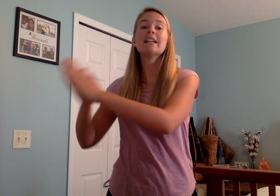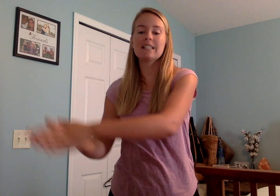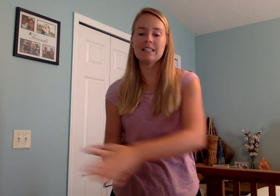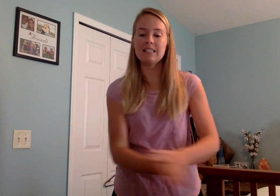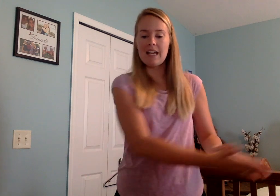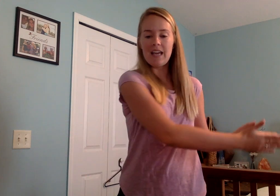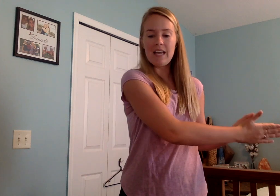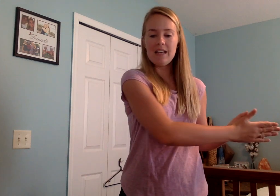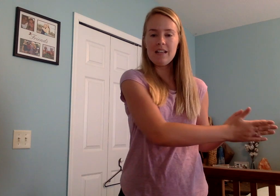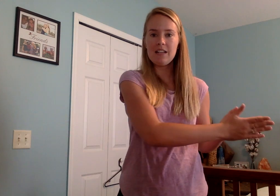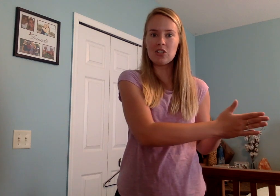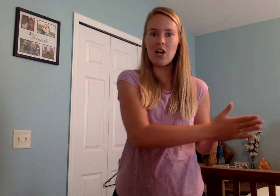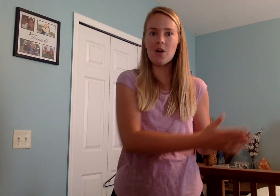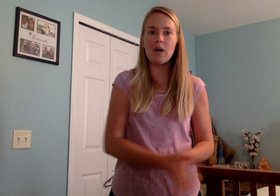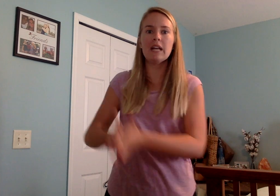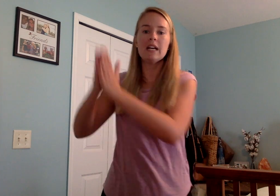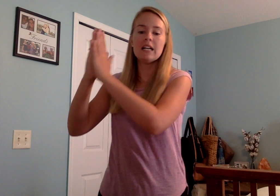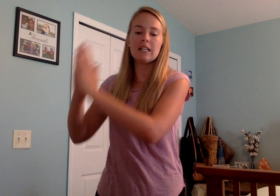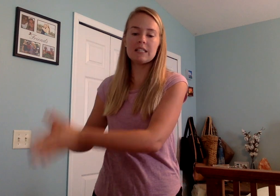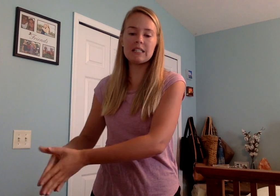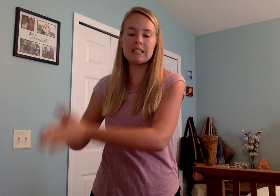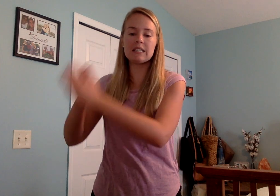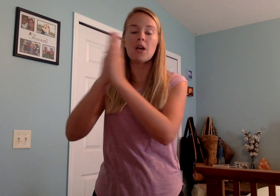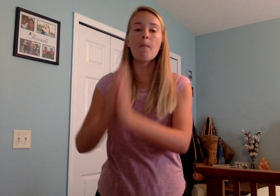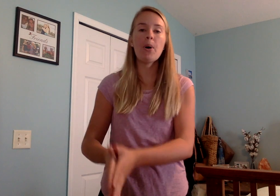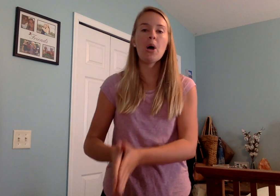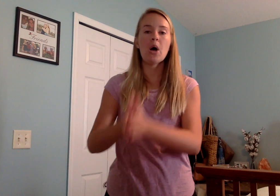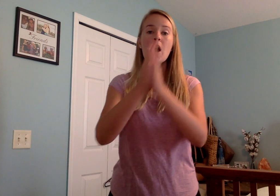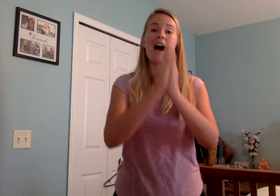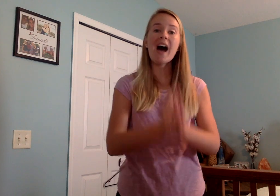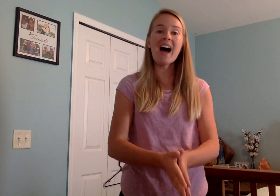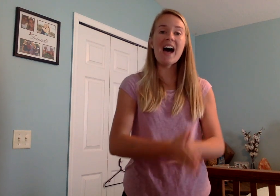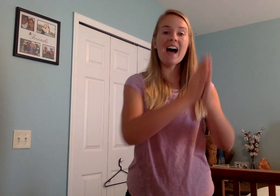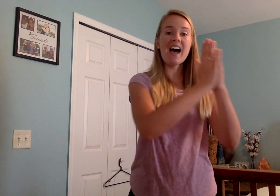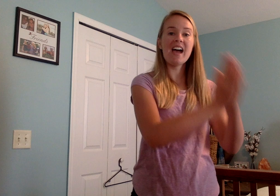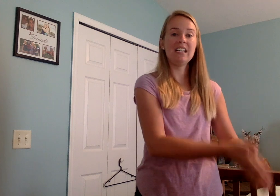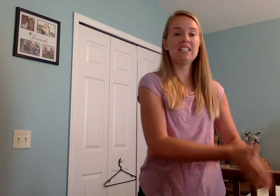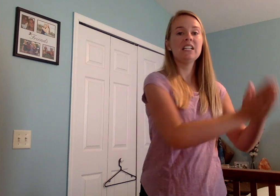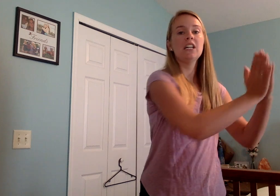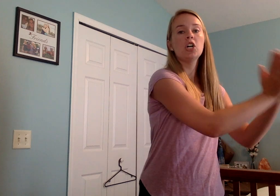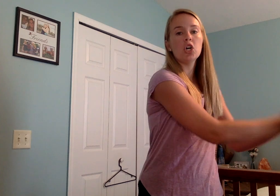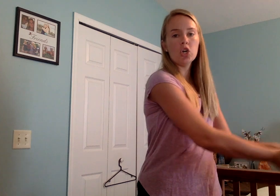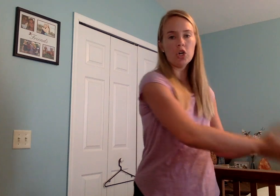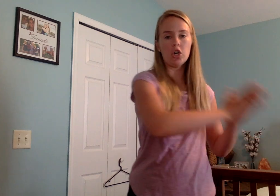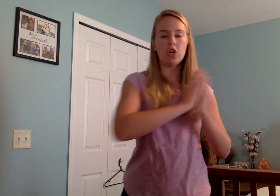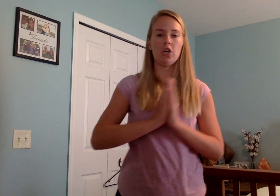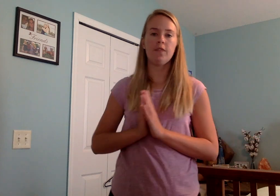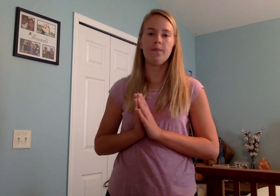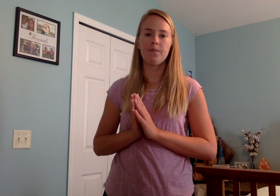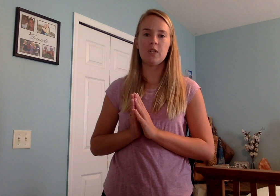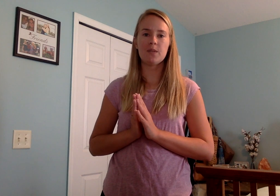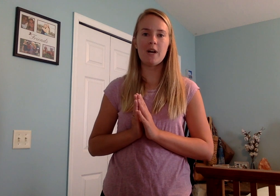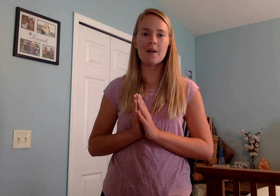Stain. Here's a long one. S-p-i-d-er. What's the word?